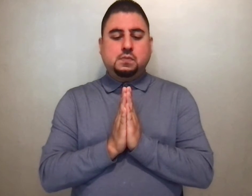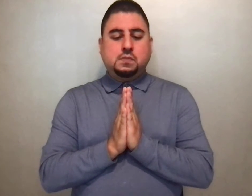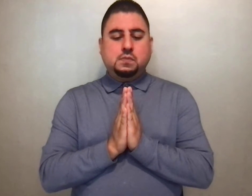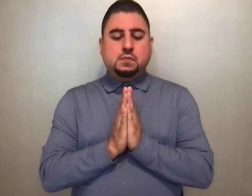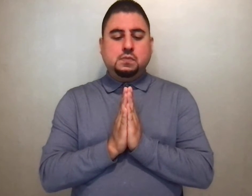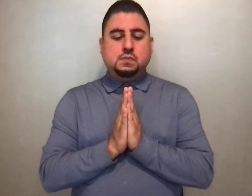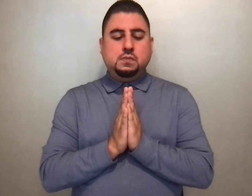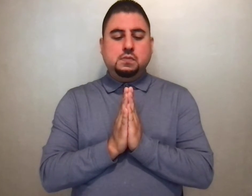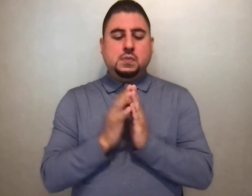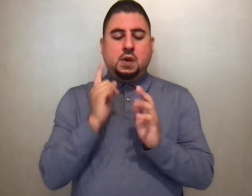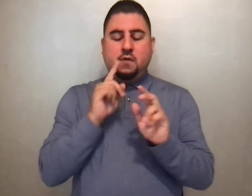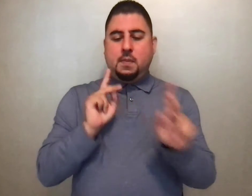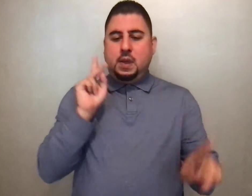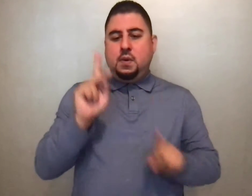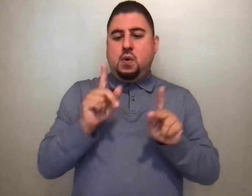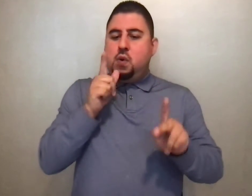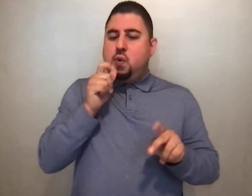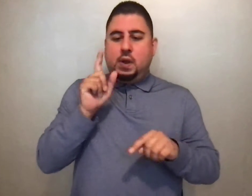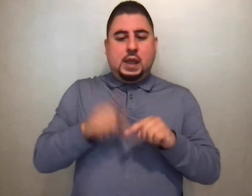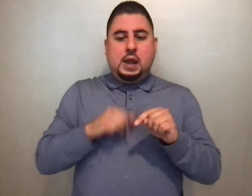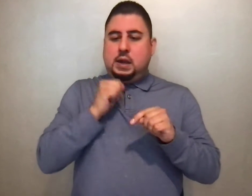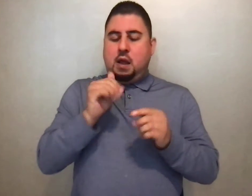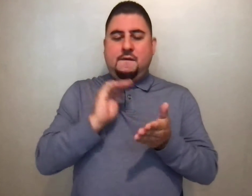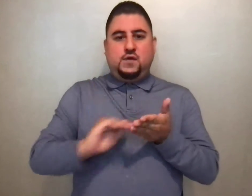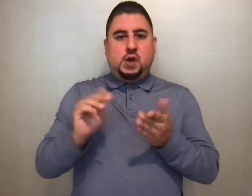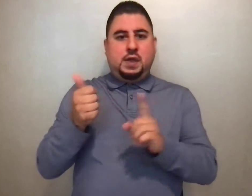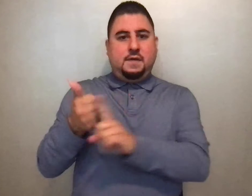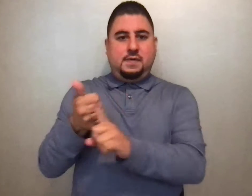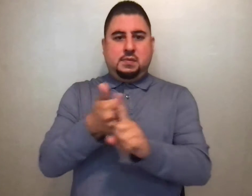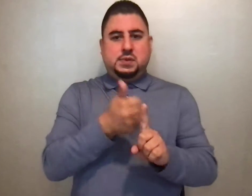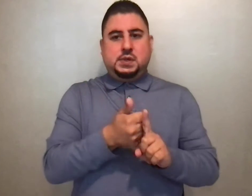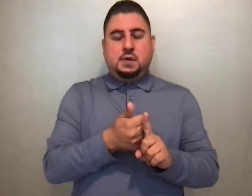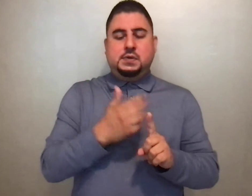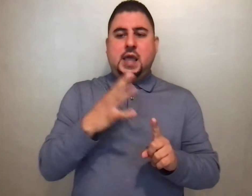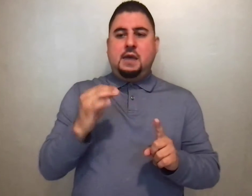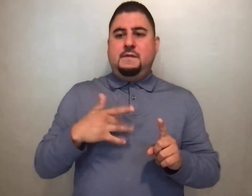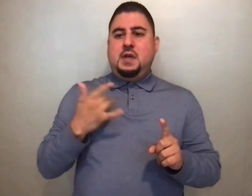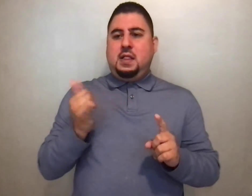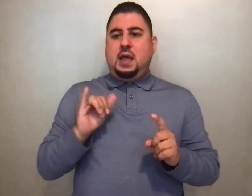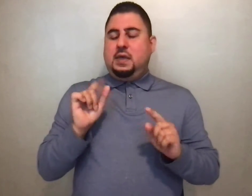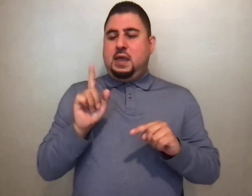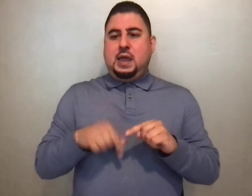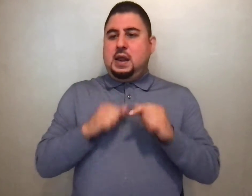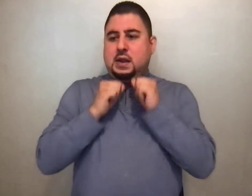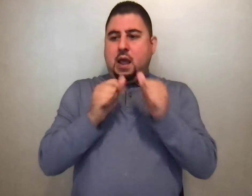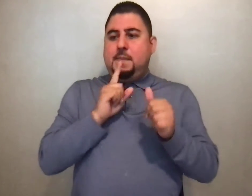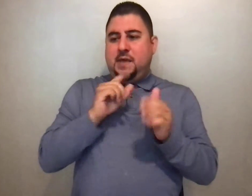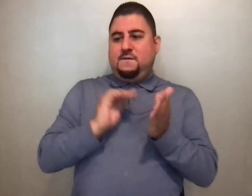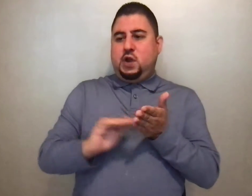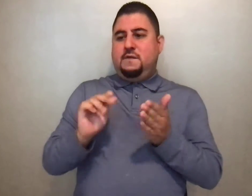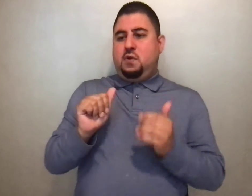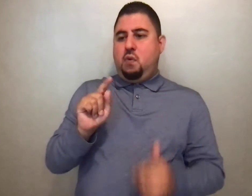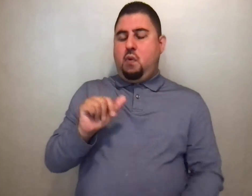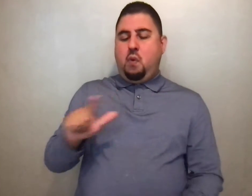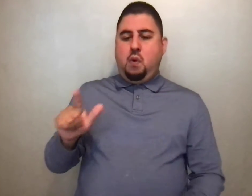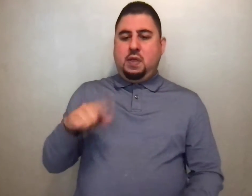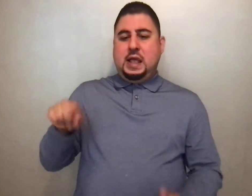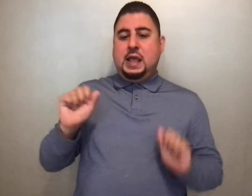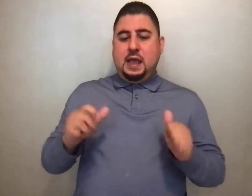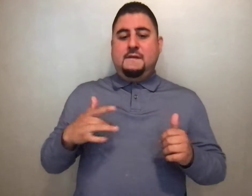For those who cannot forgive themselves and feel that they cannot be forgiven at all, that they may feel remorse